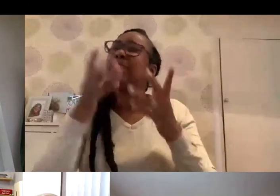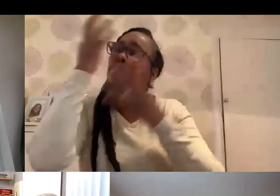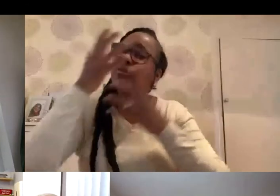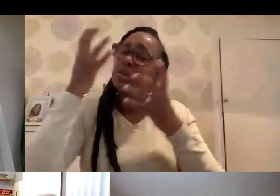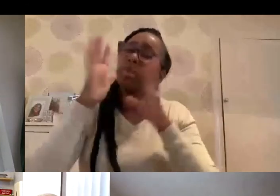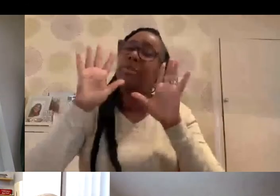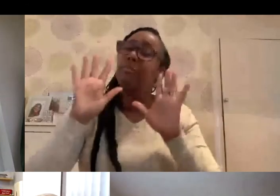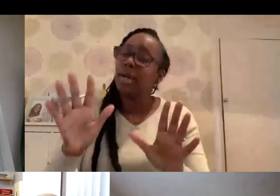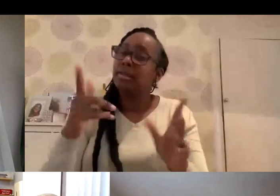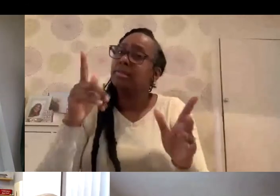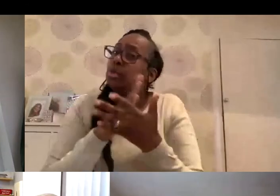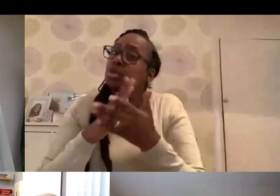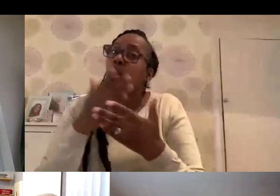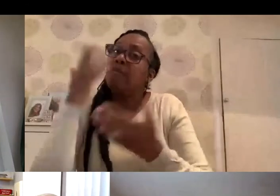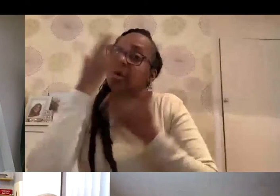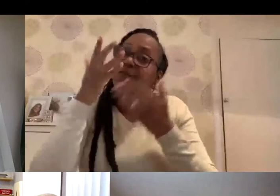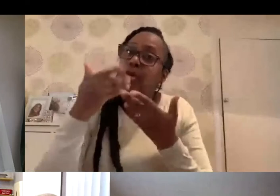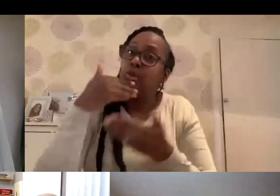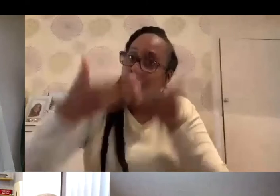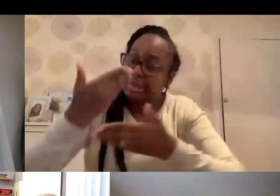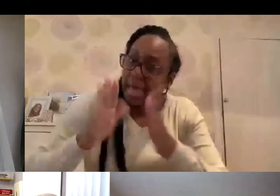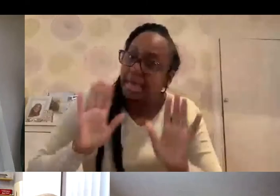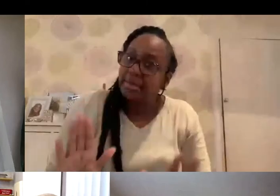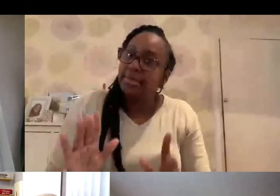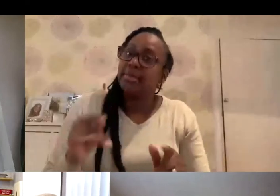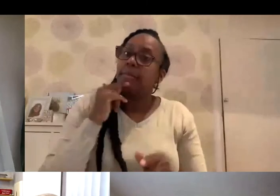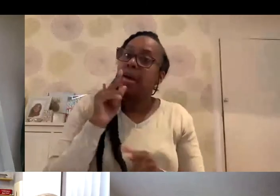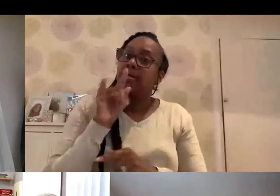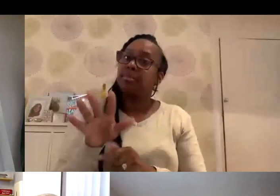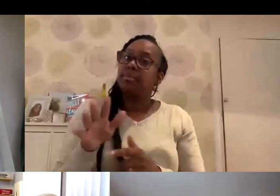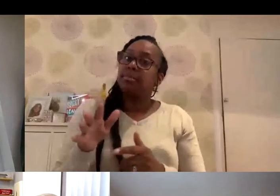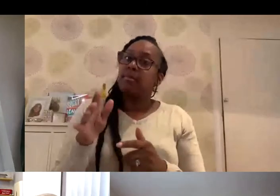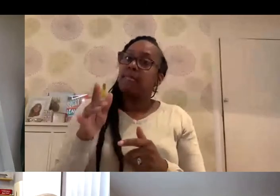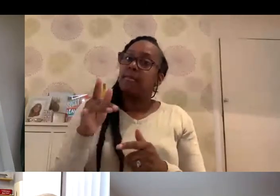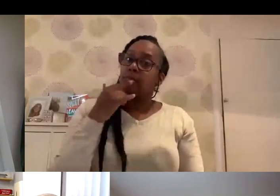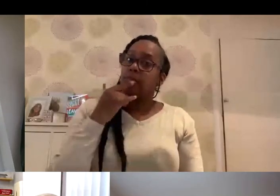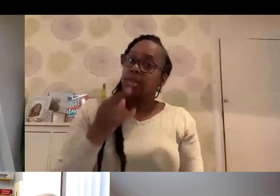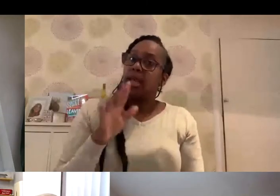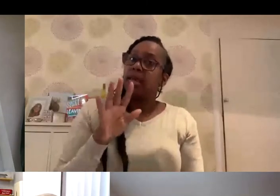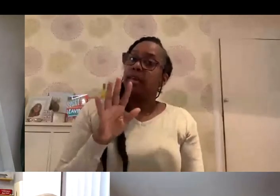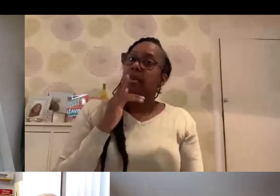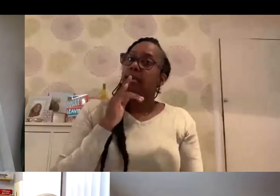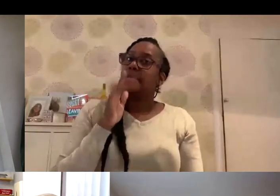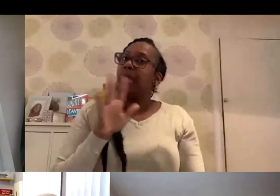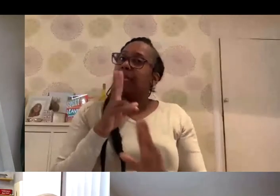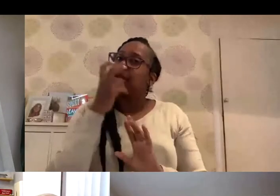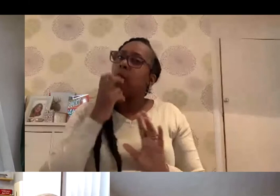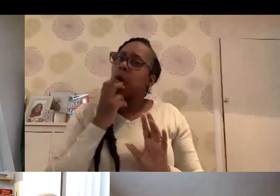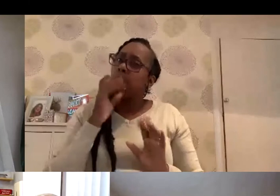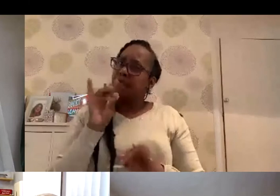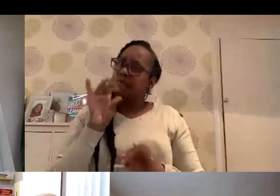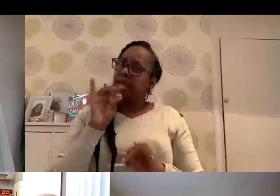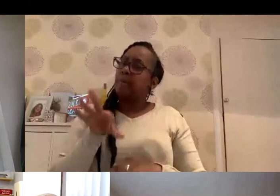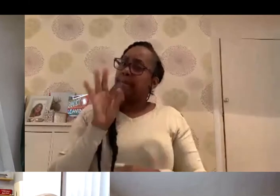I don't know whether I've confused the issue even more. But essentially, what I would say is it's probably an old infection that you're